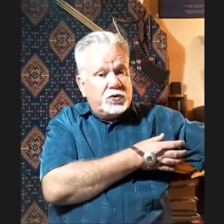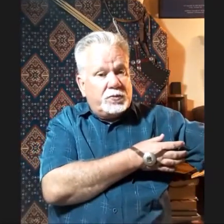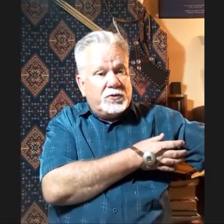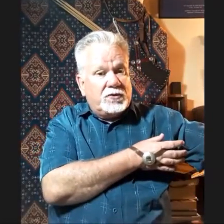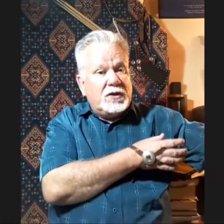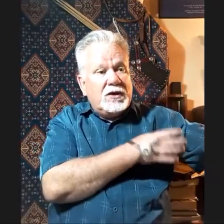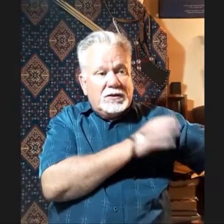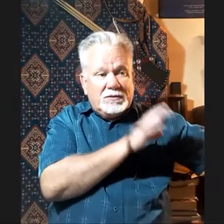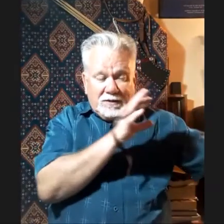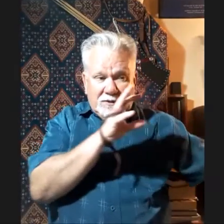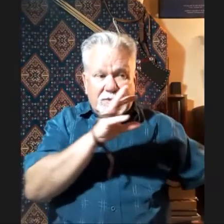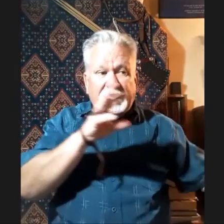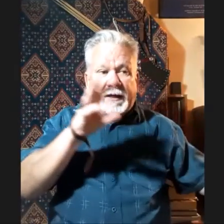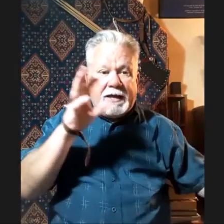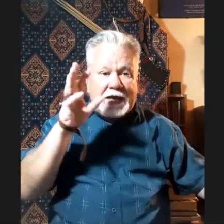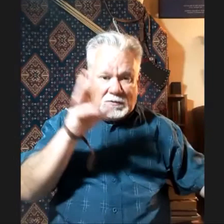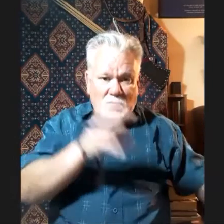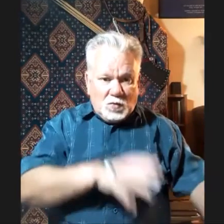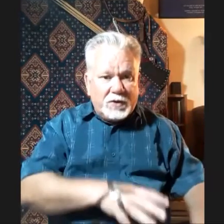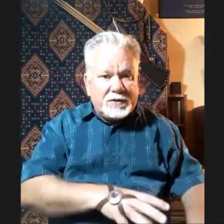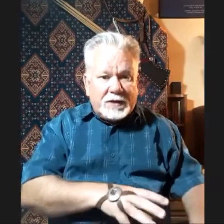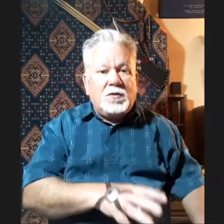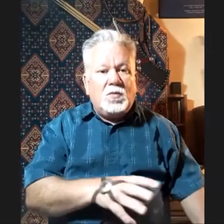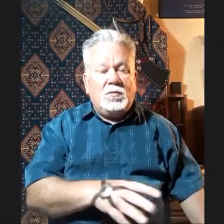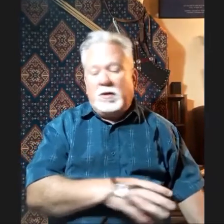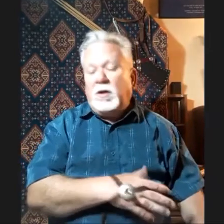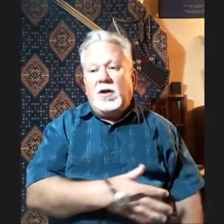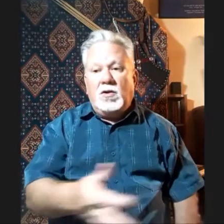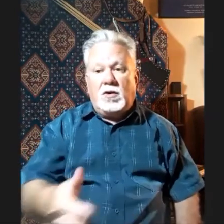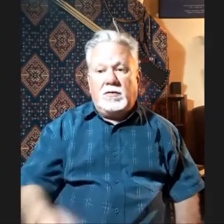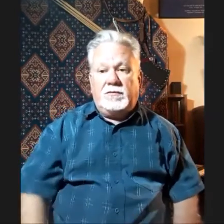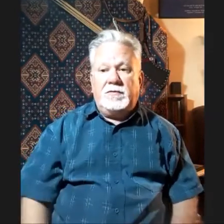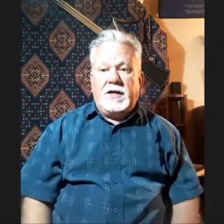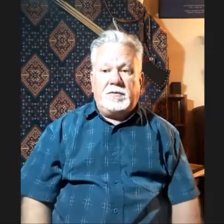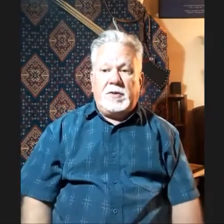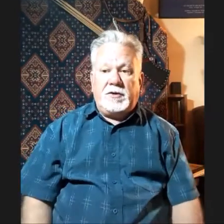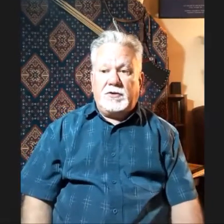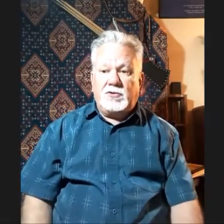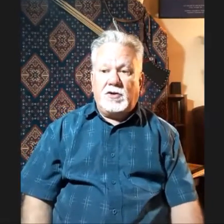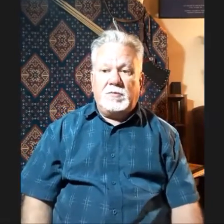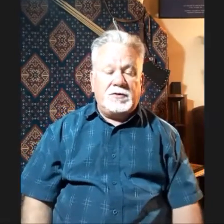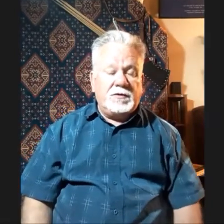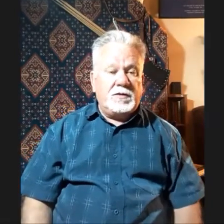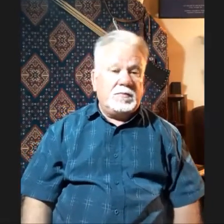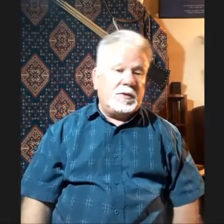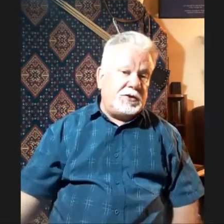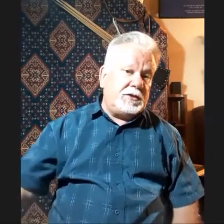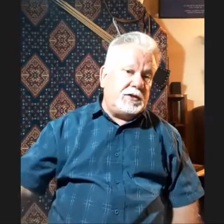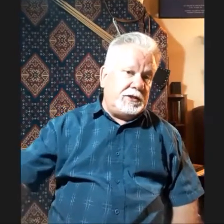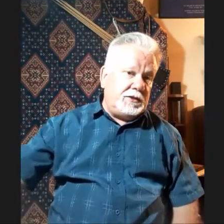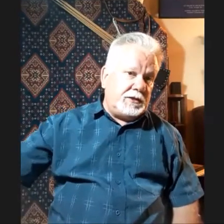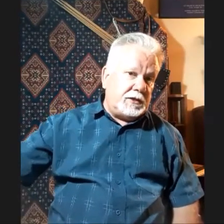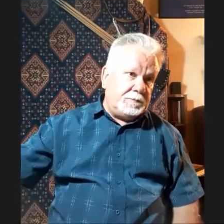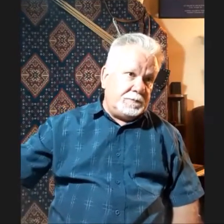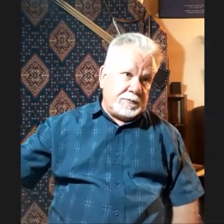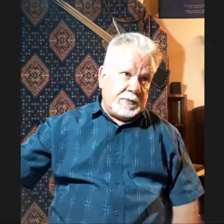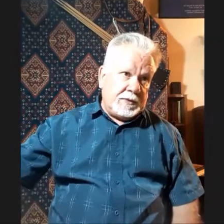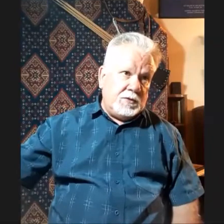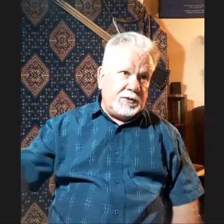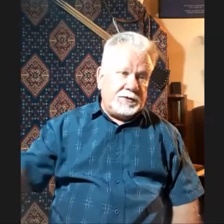because they had worked out. A lot of Native American tribes, particularly in the western